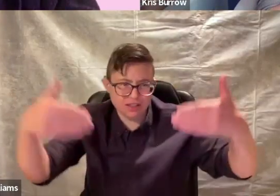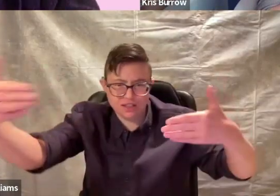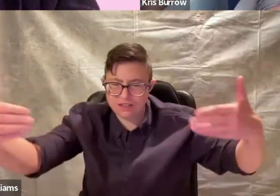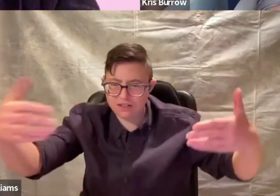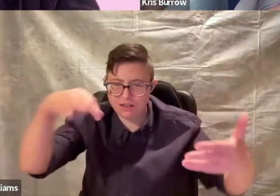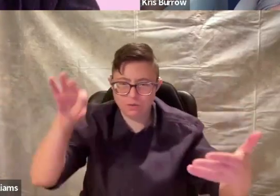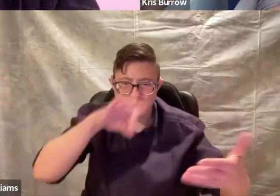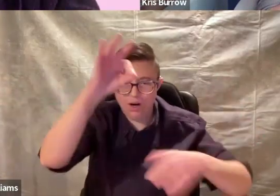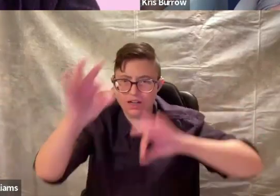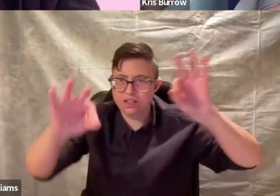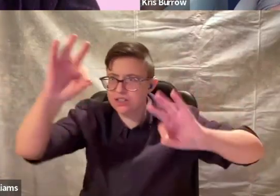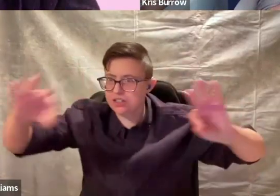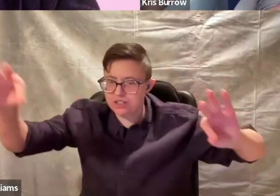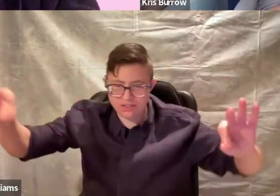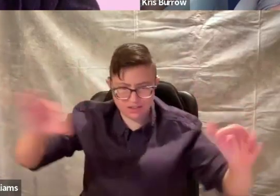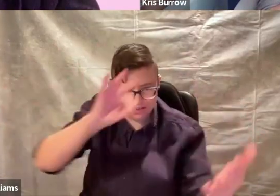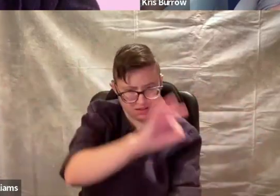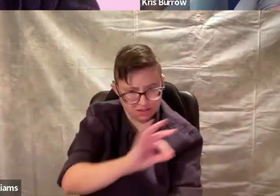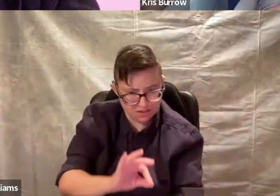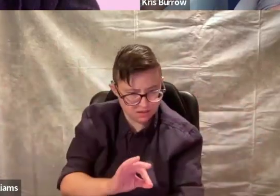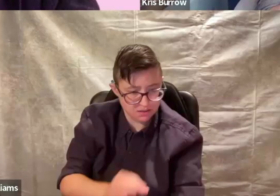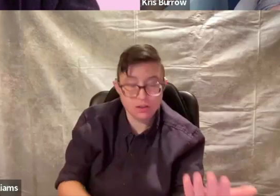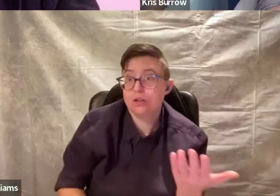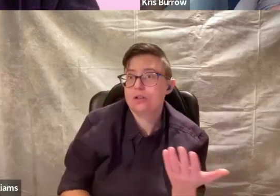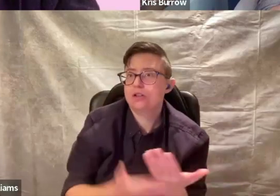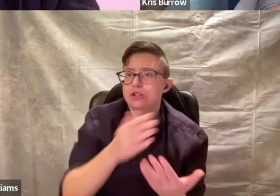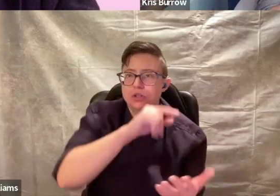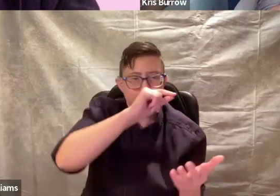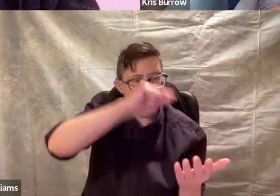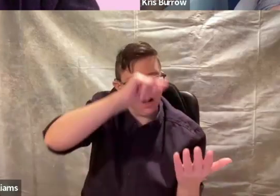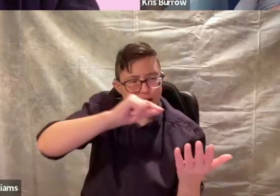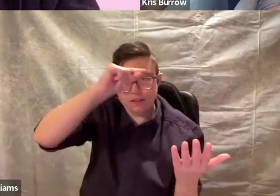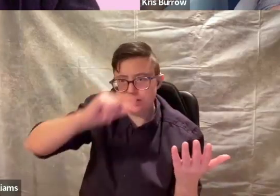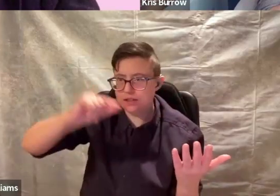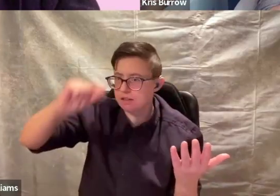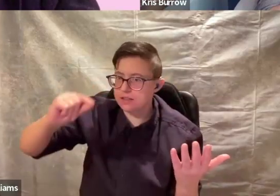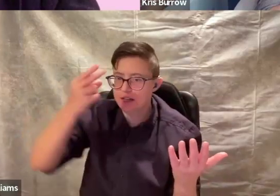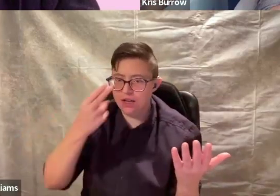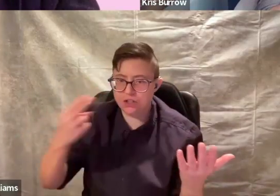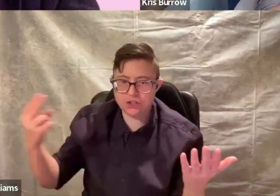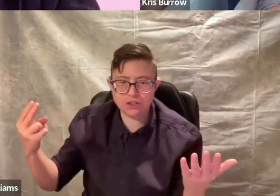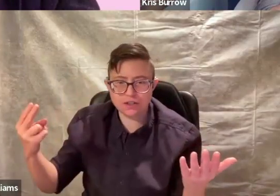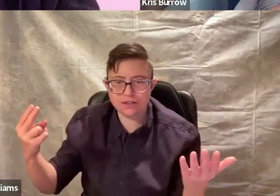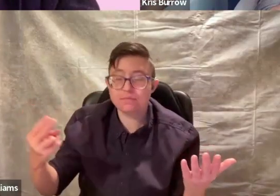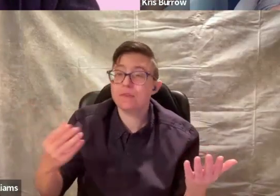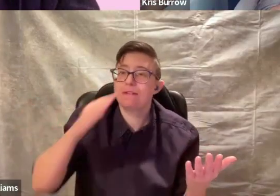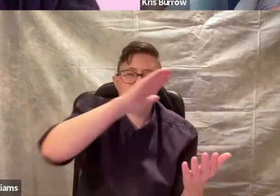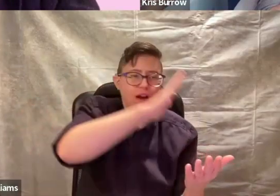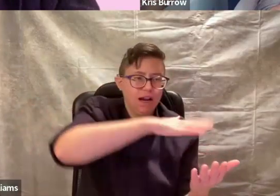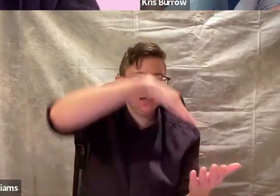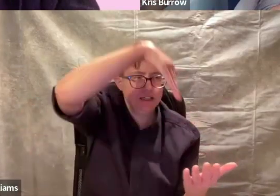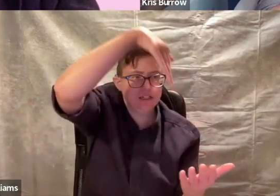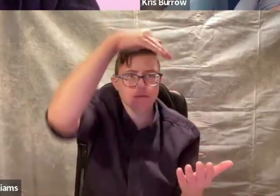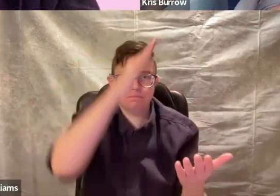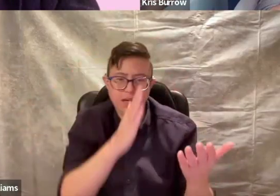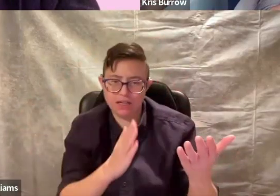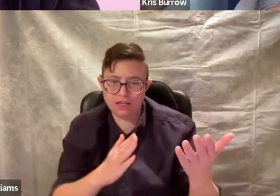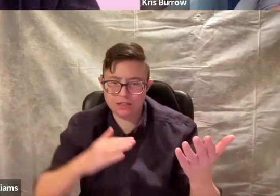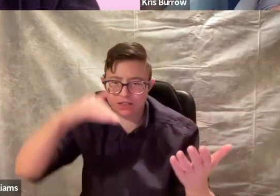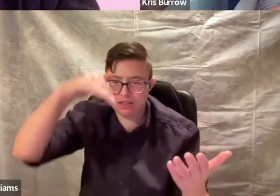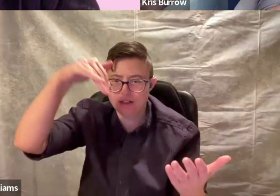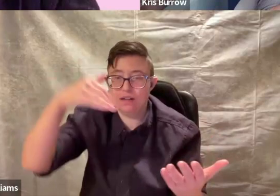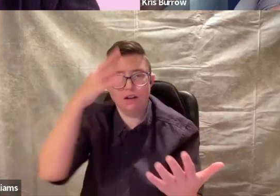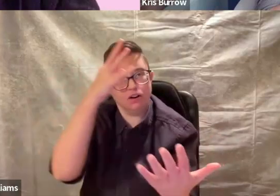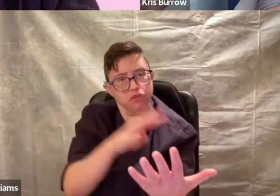screens and wires. New lines are sketched. Buries and